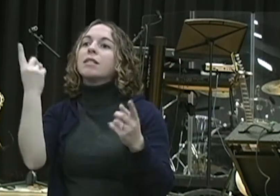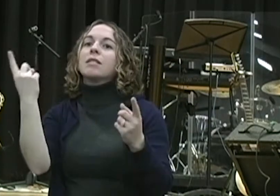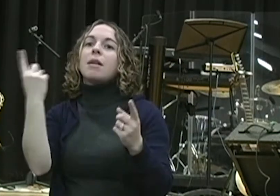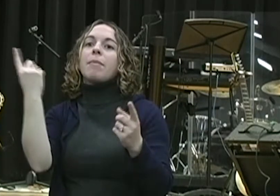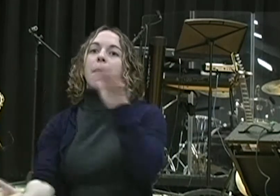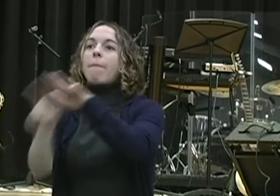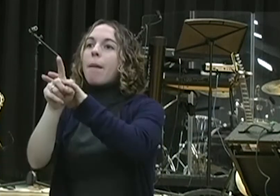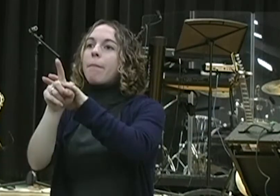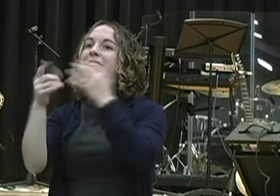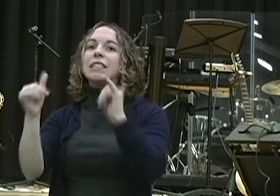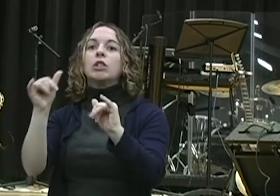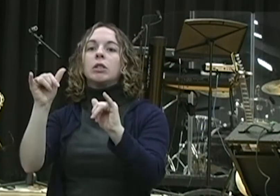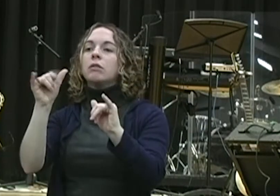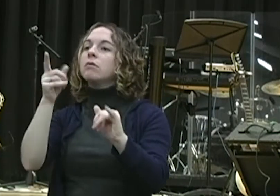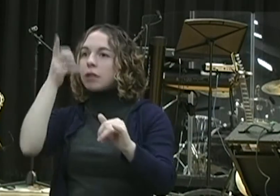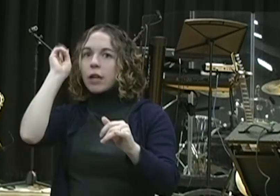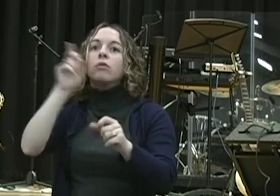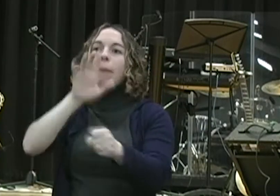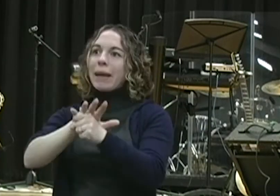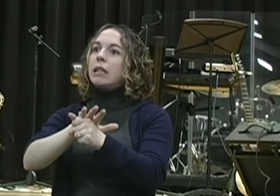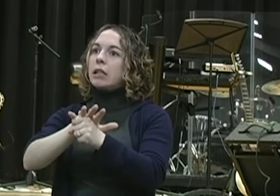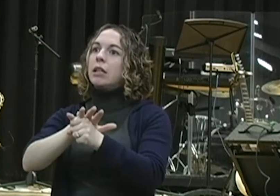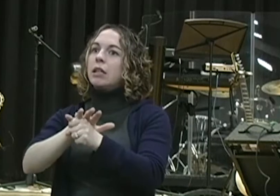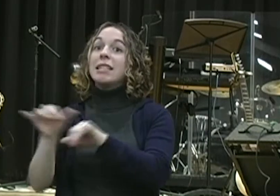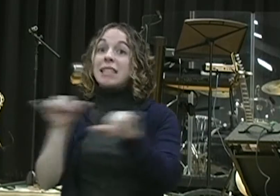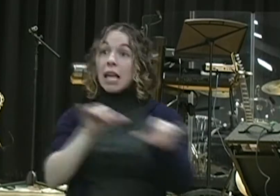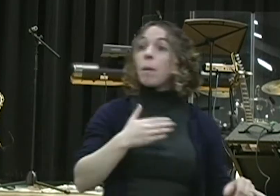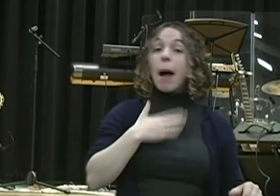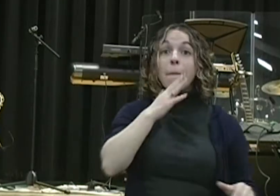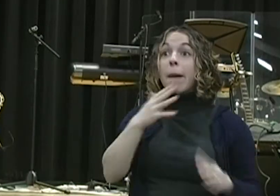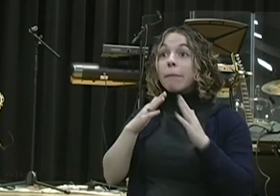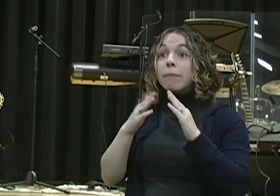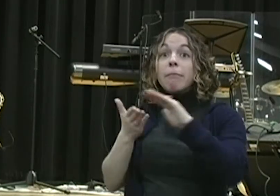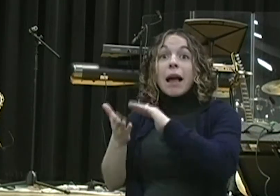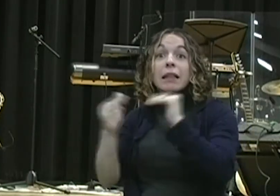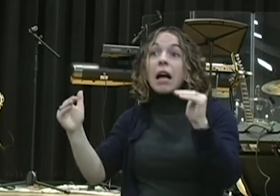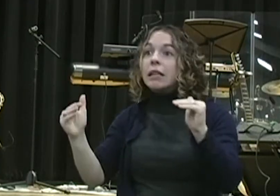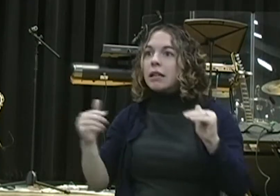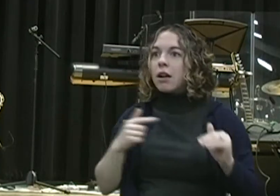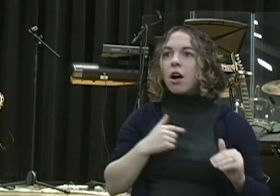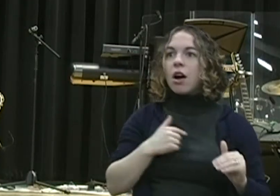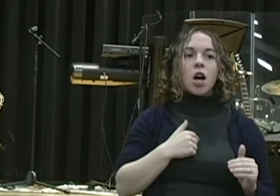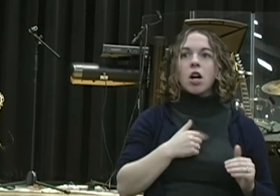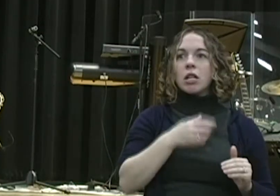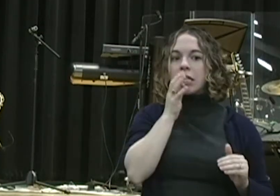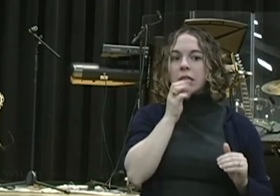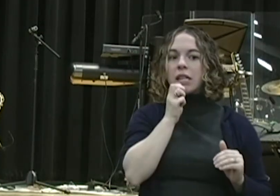pray until somebody cooks lasagna? You're going to fast until there's something that you don't want to give up? Or are you going to